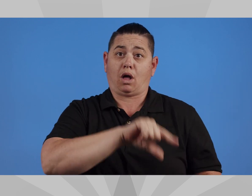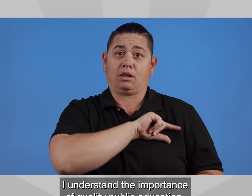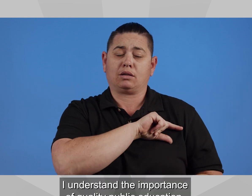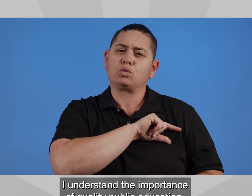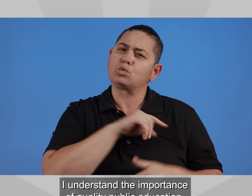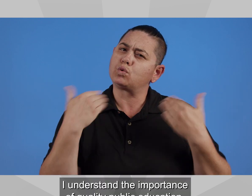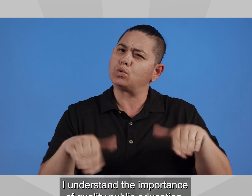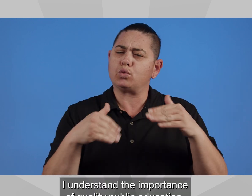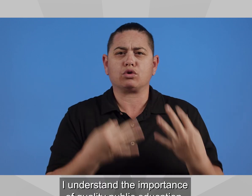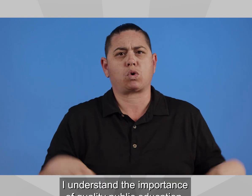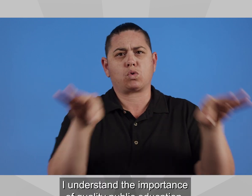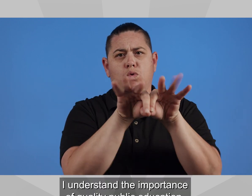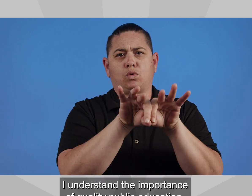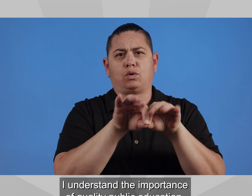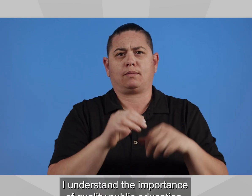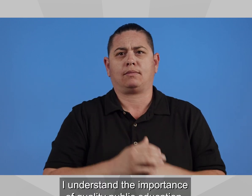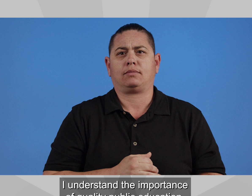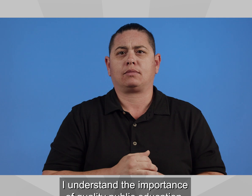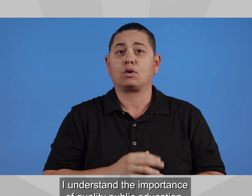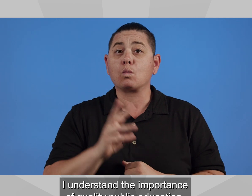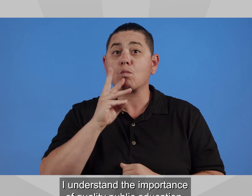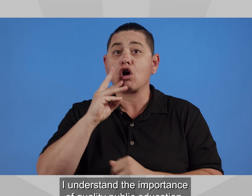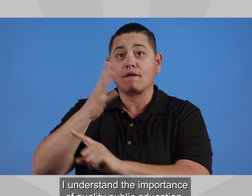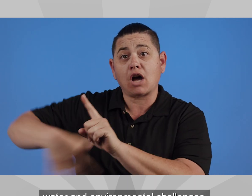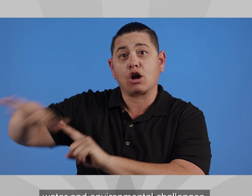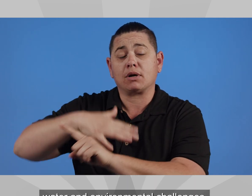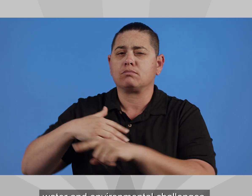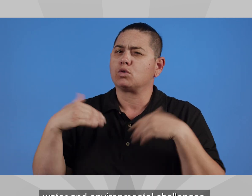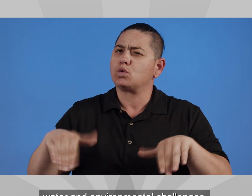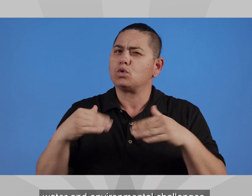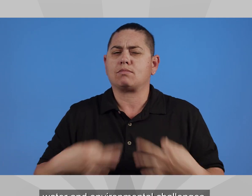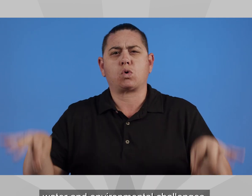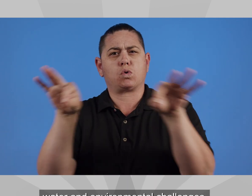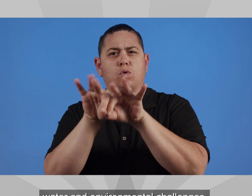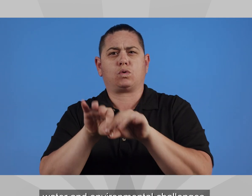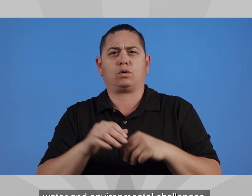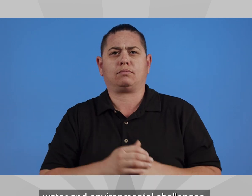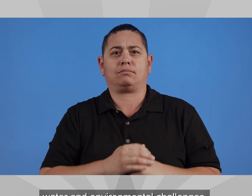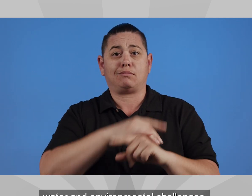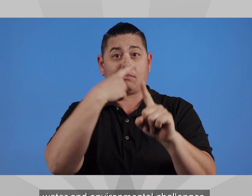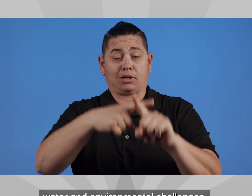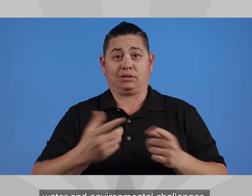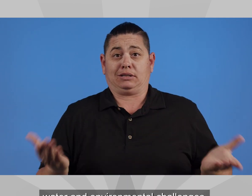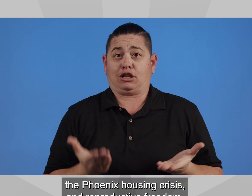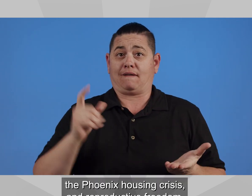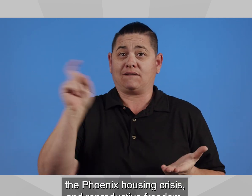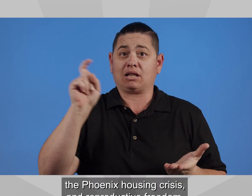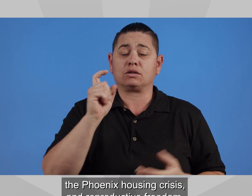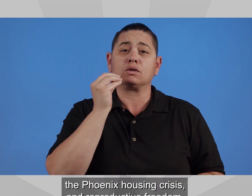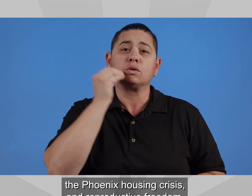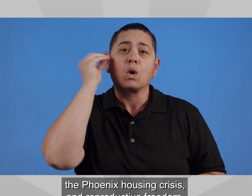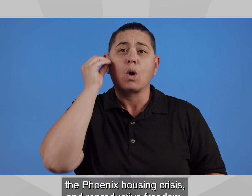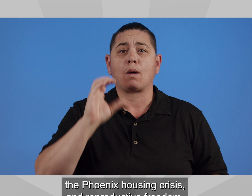I understand the importance of quality public education, water and environmental challenges, the